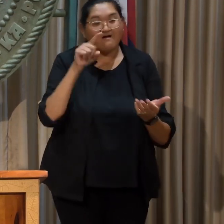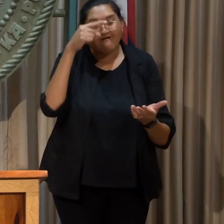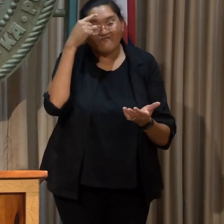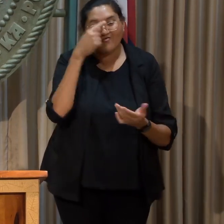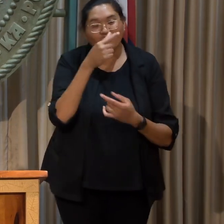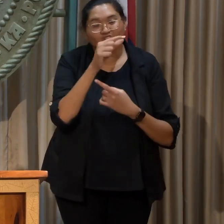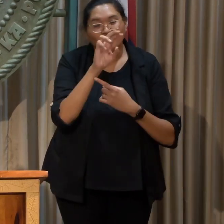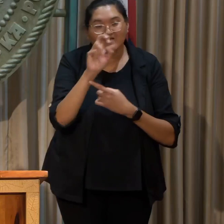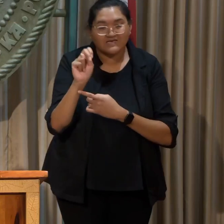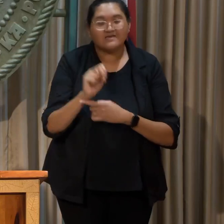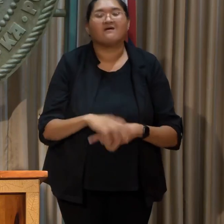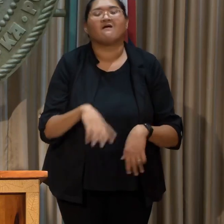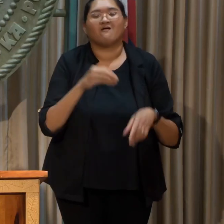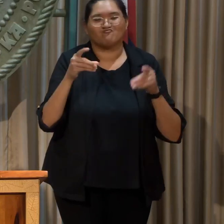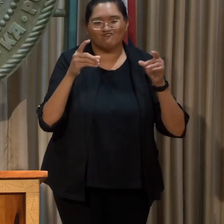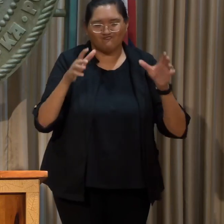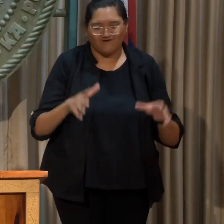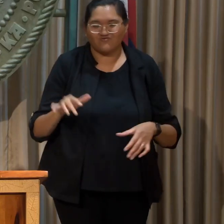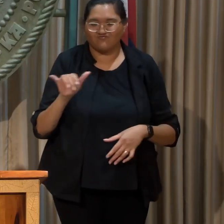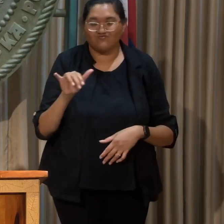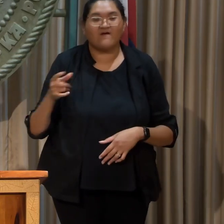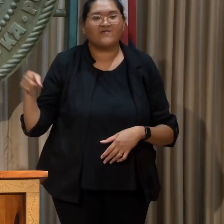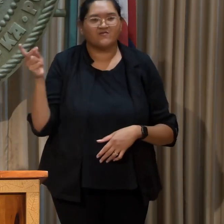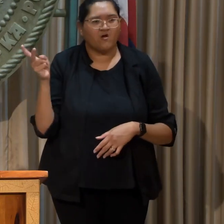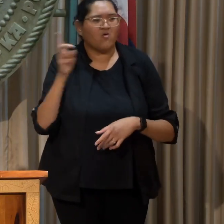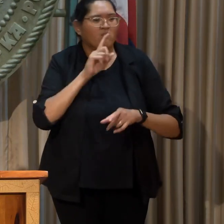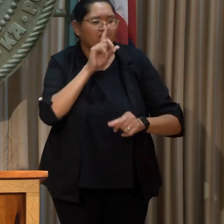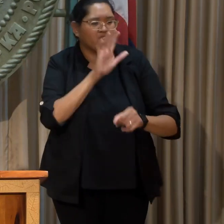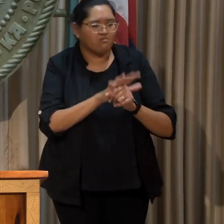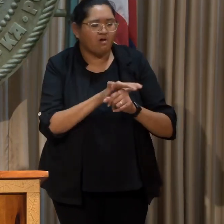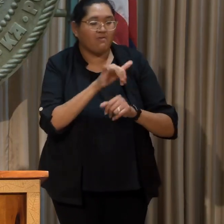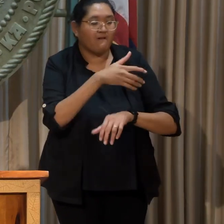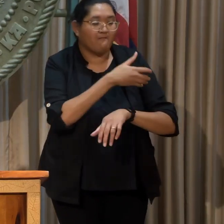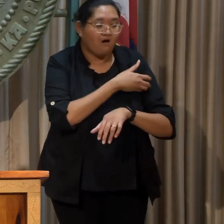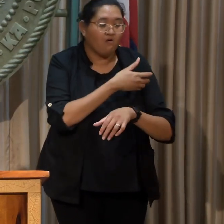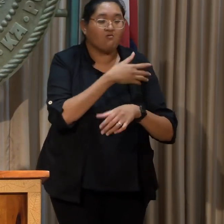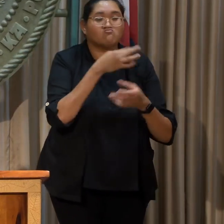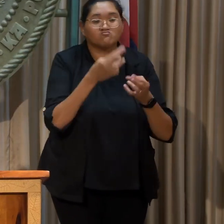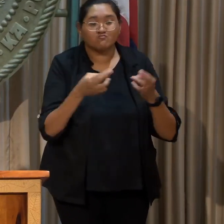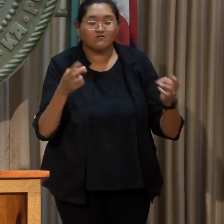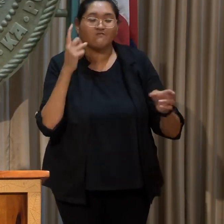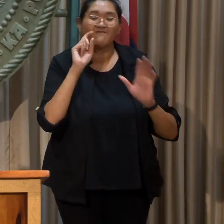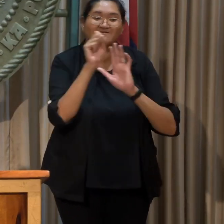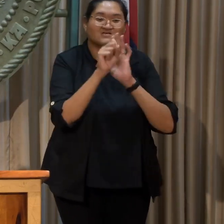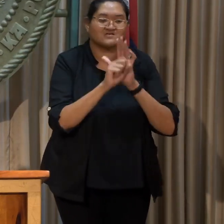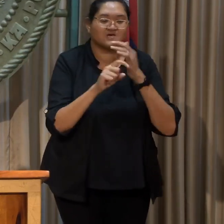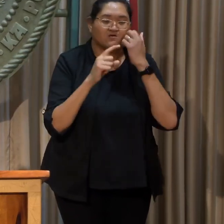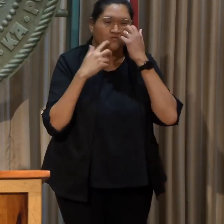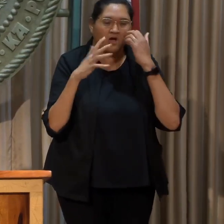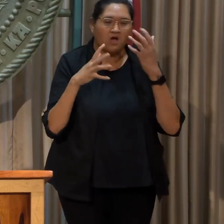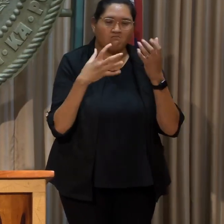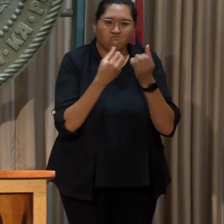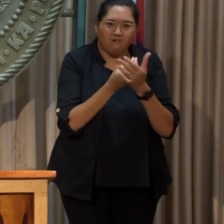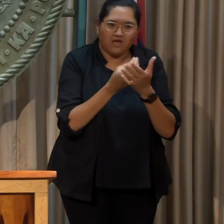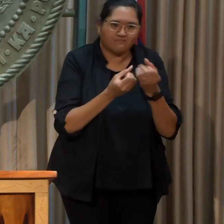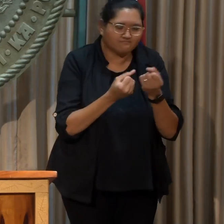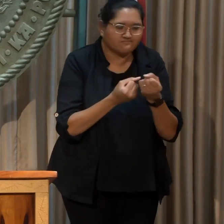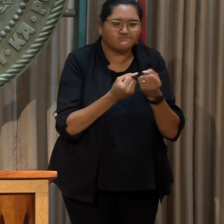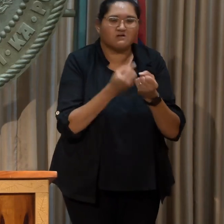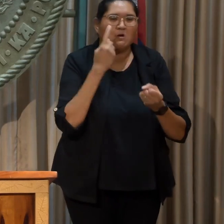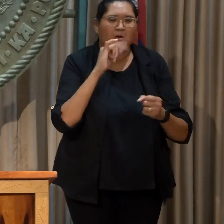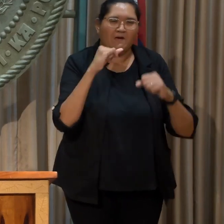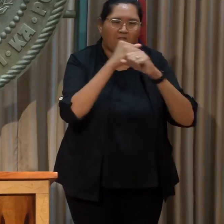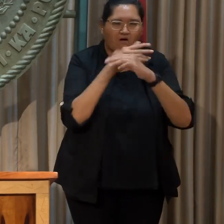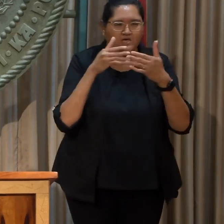Green and Director Sniffen as they pledge the power and the resources of the state's most well-funded agency to the fight